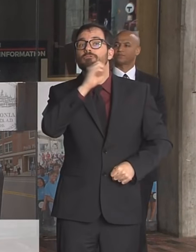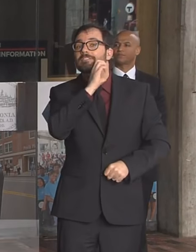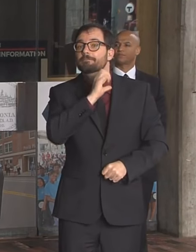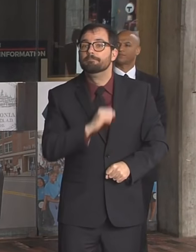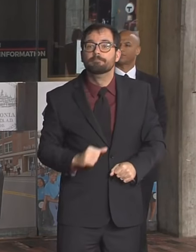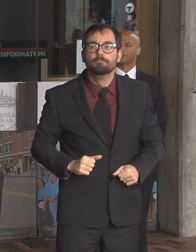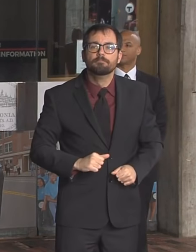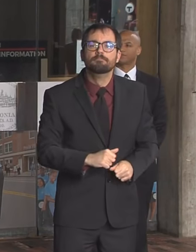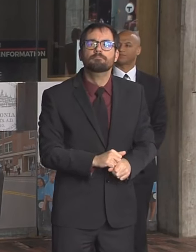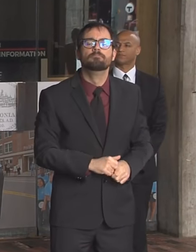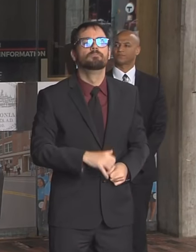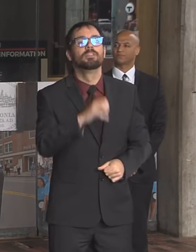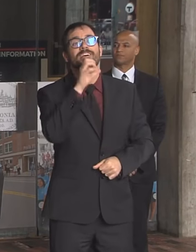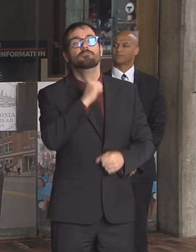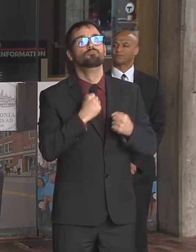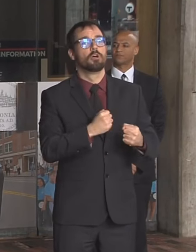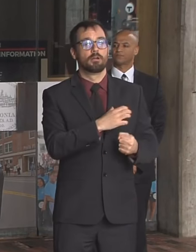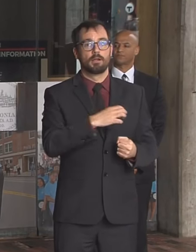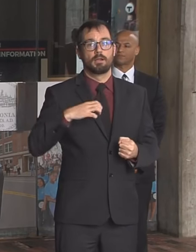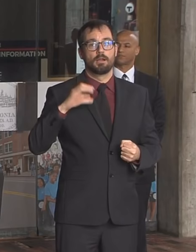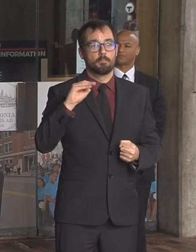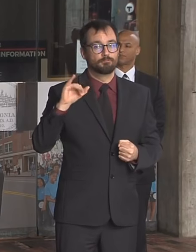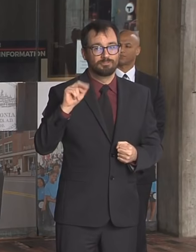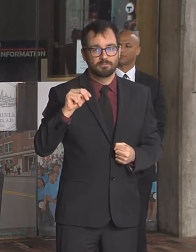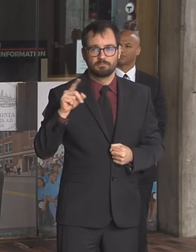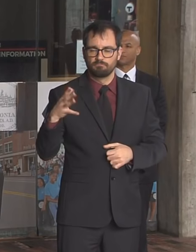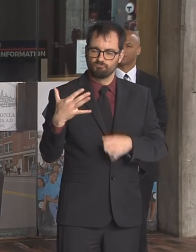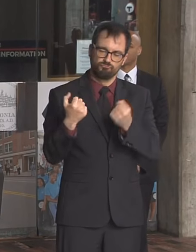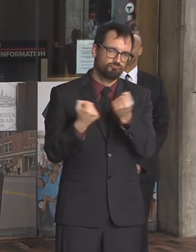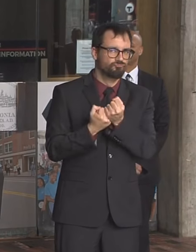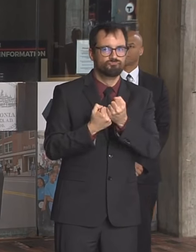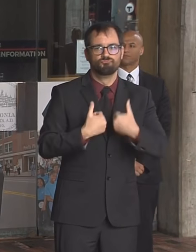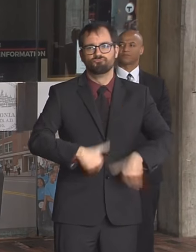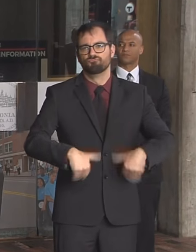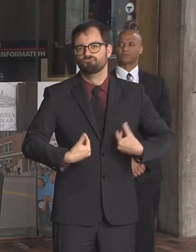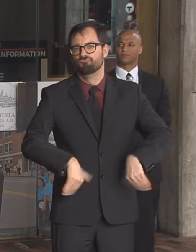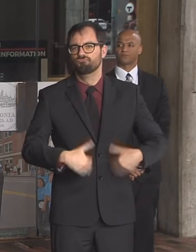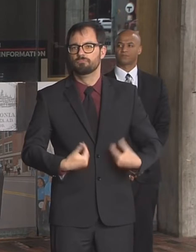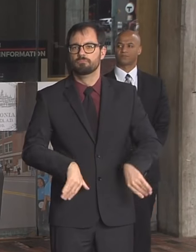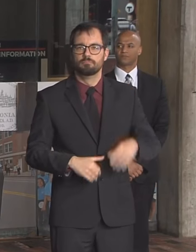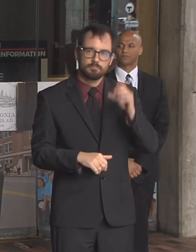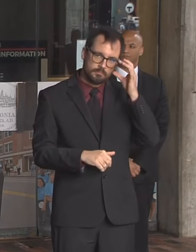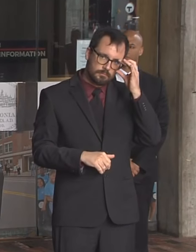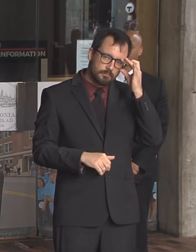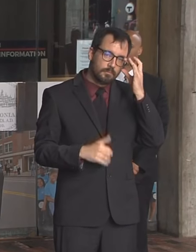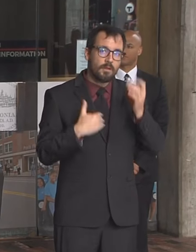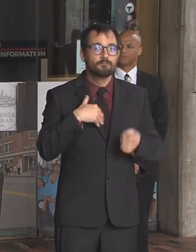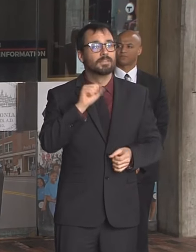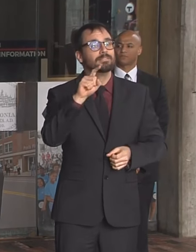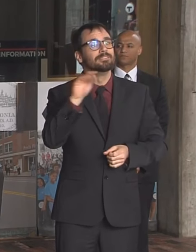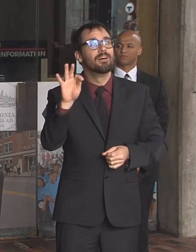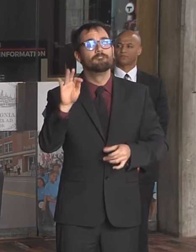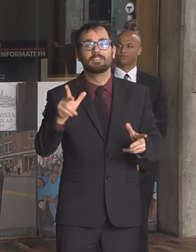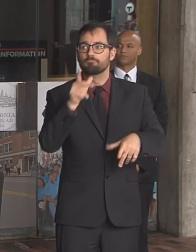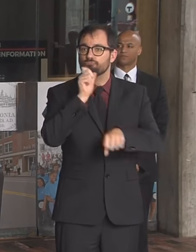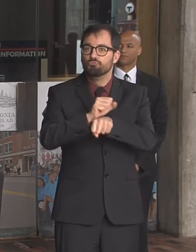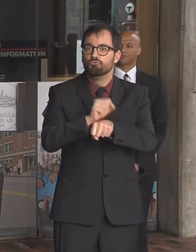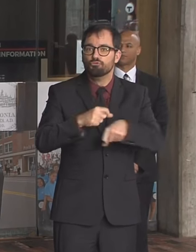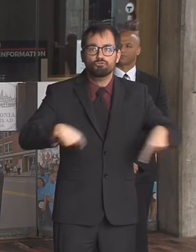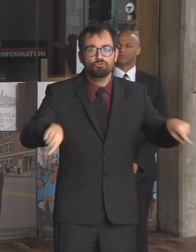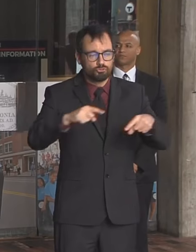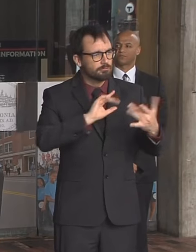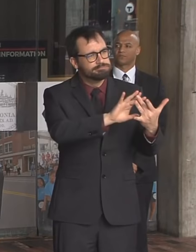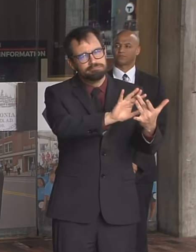through our building and service providers, phone calls in multiple languages. And as I said the other day and a lot of people called, our Aid Strong